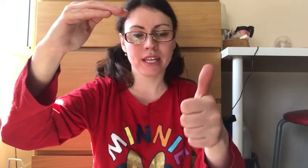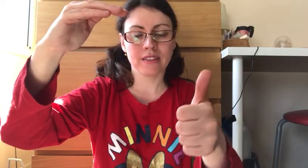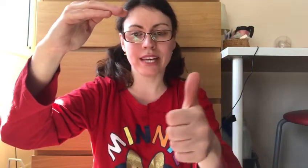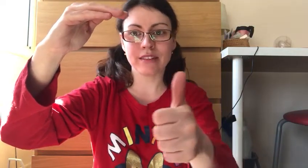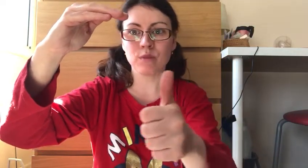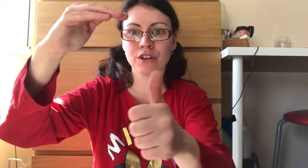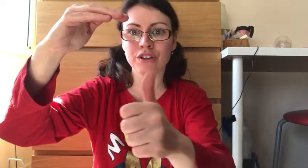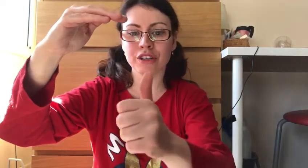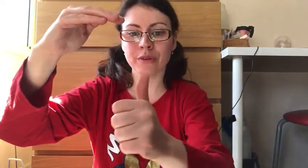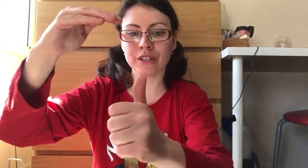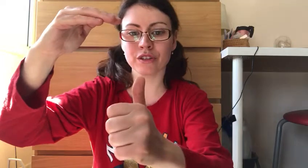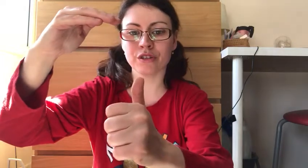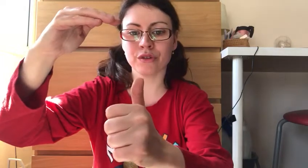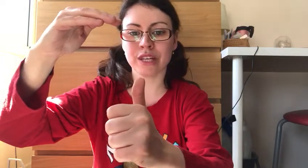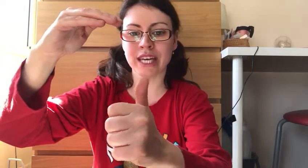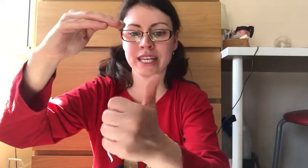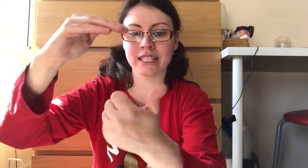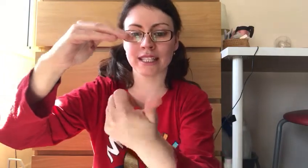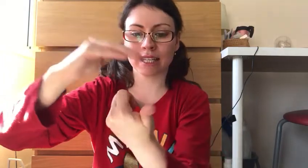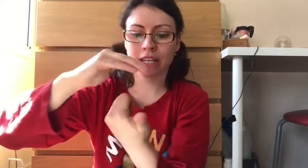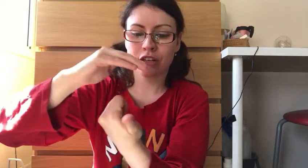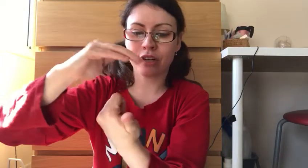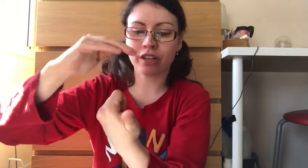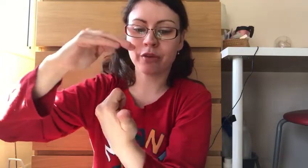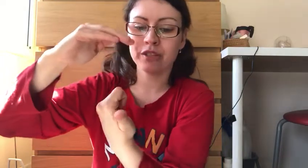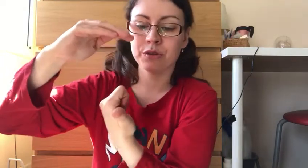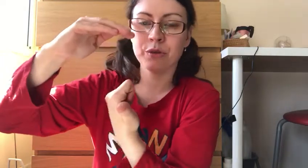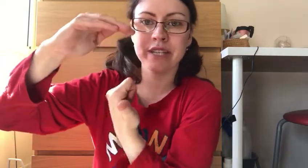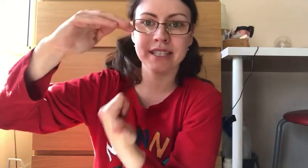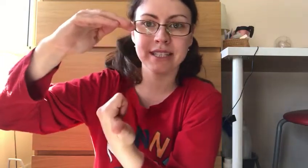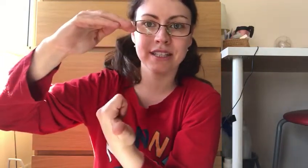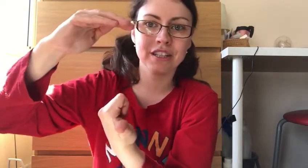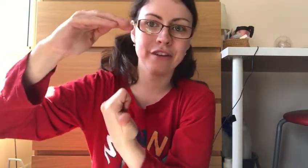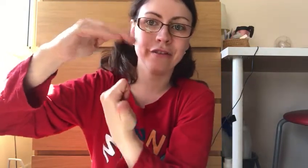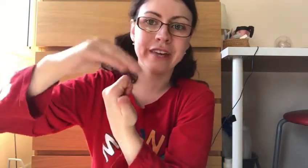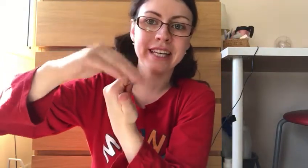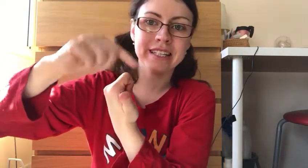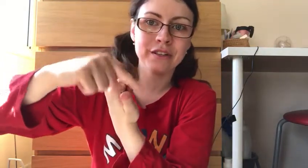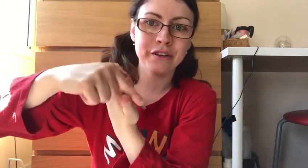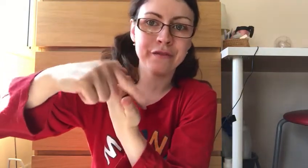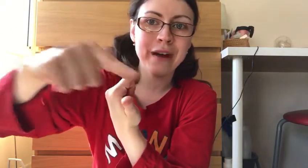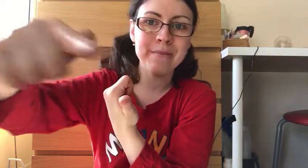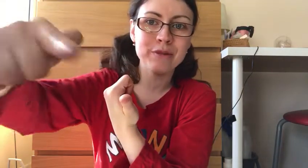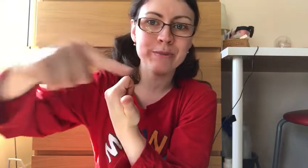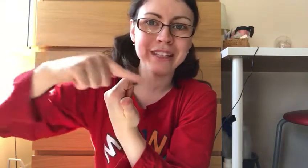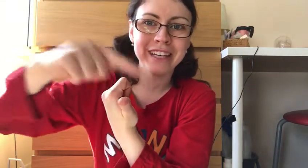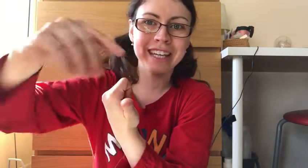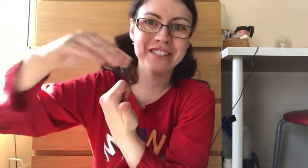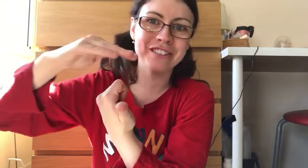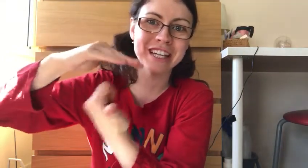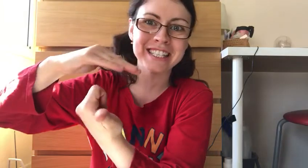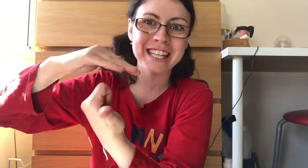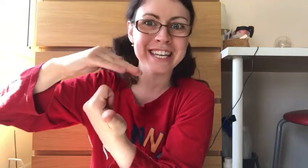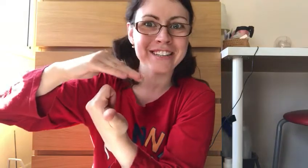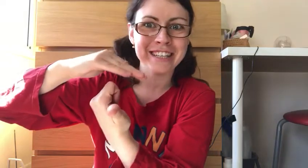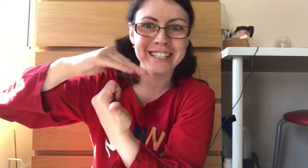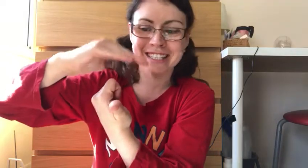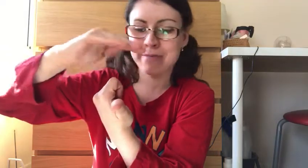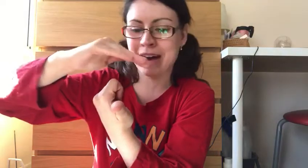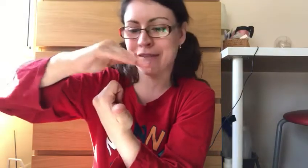Then what you're going to do is you are going to twist your finger so your thumb will be looking at you just like you can see my